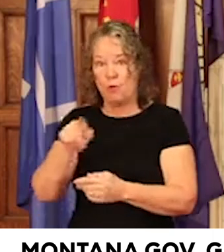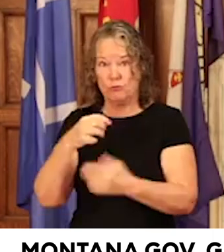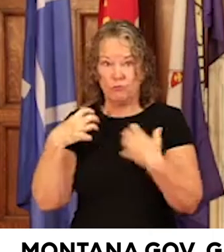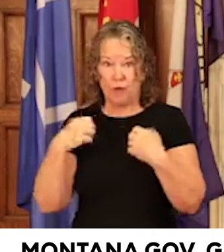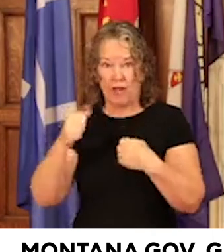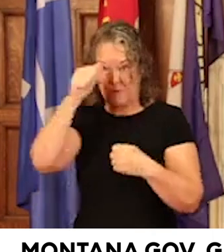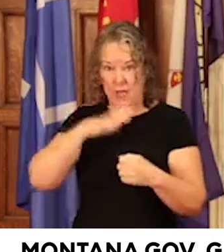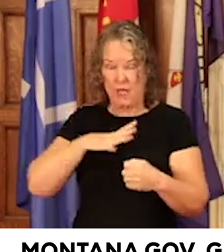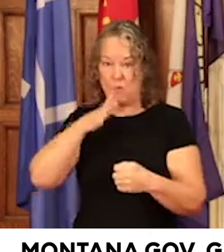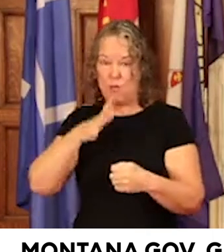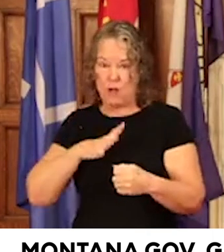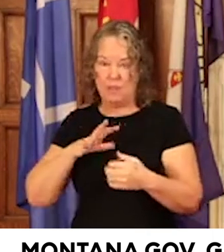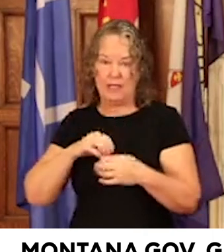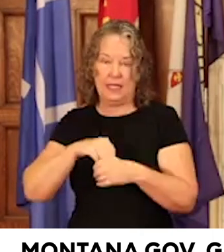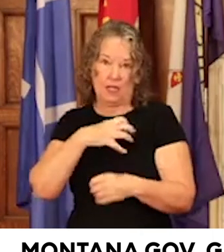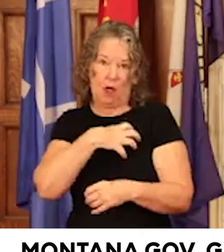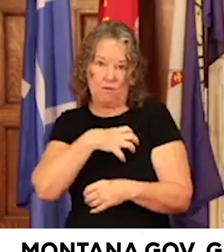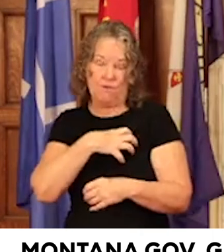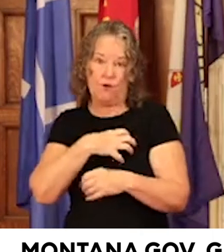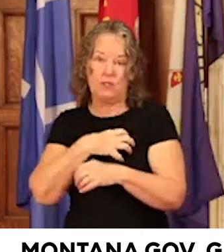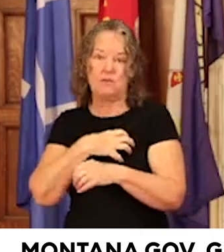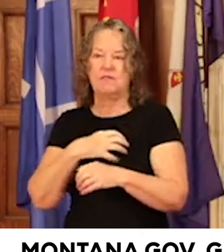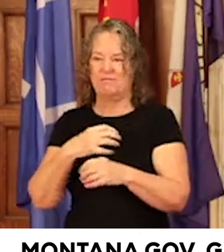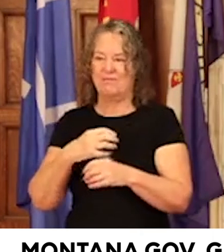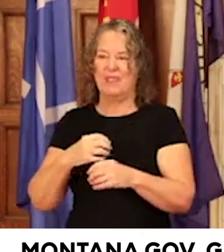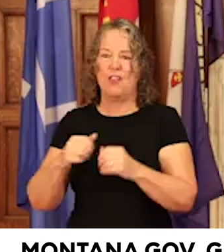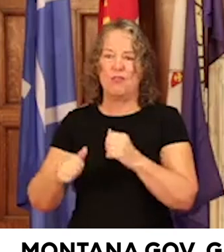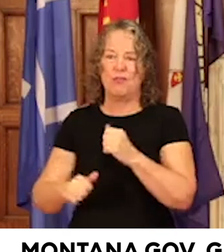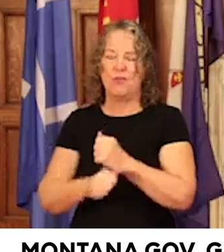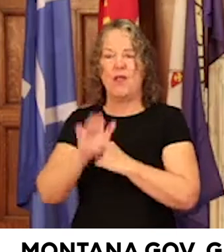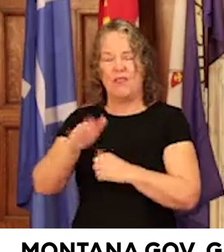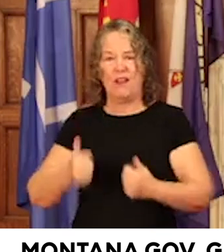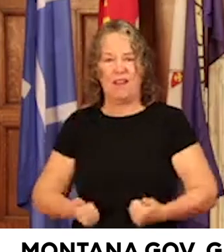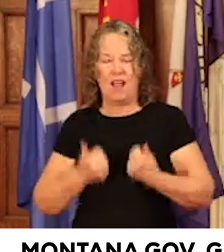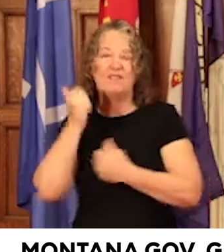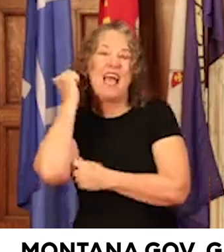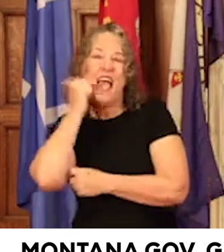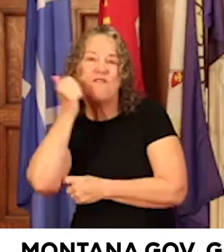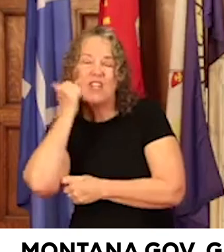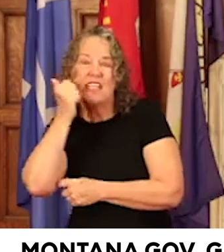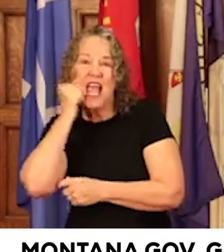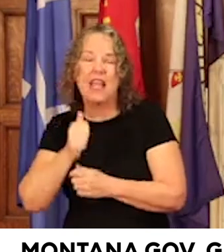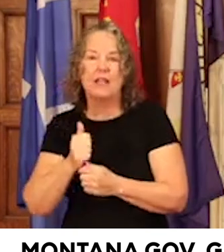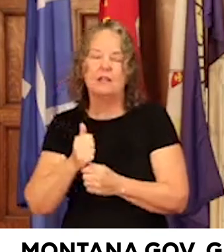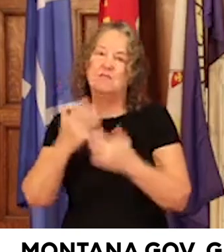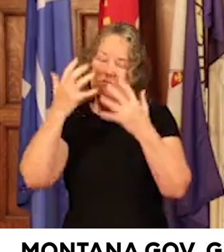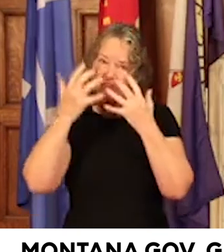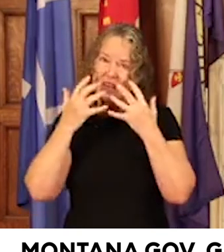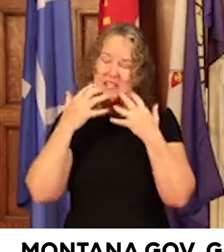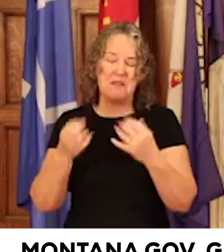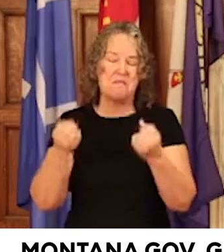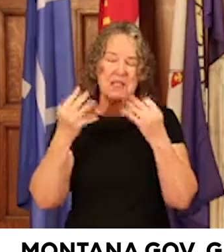women of law enforcement put their lives on the line each and every day. Unfortunately, there have been too many grave